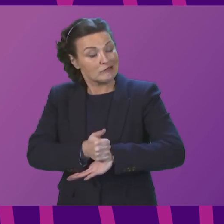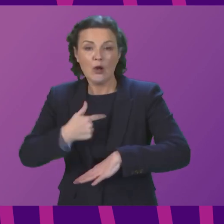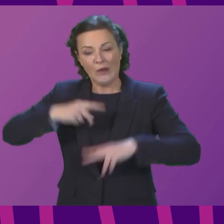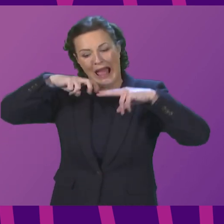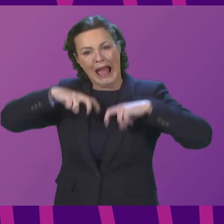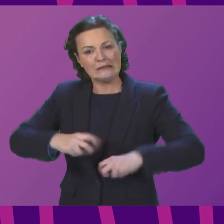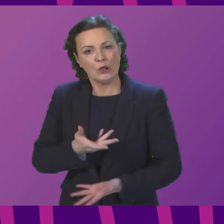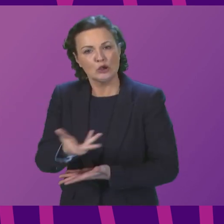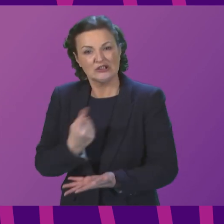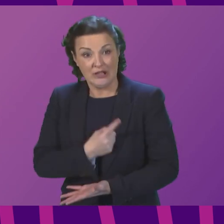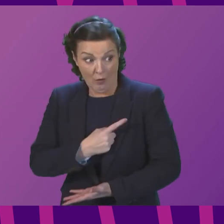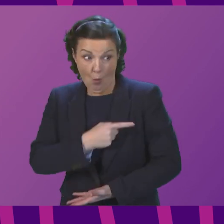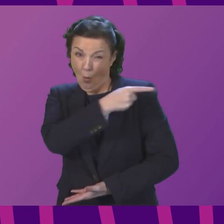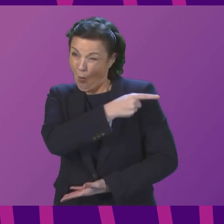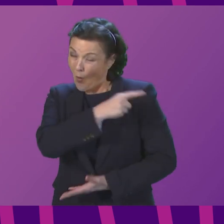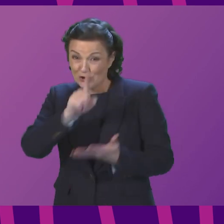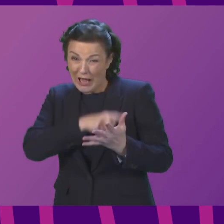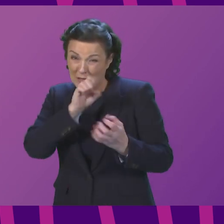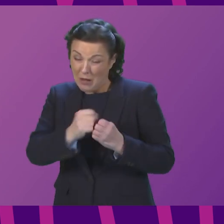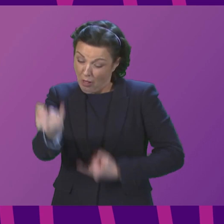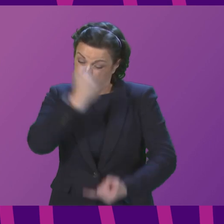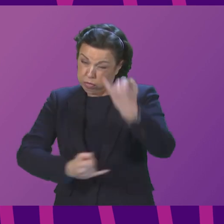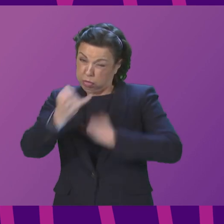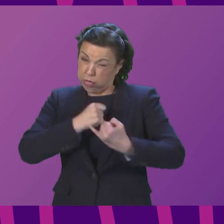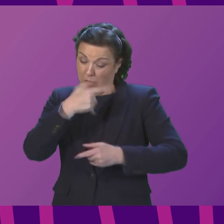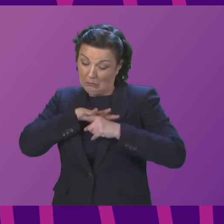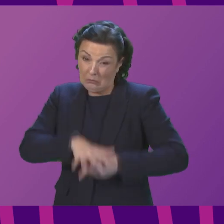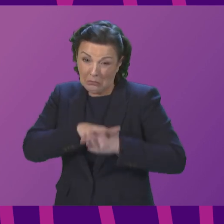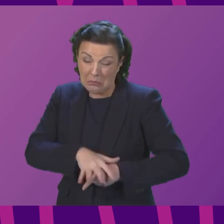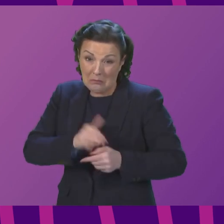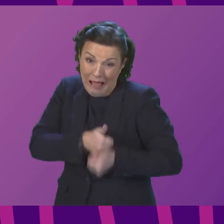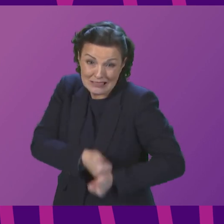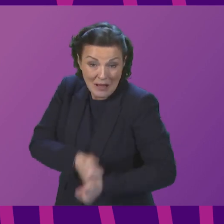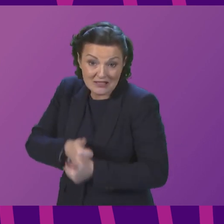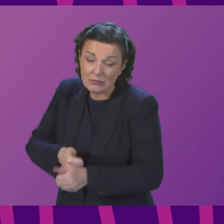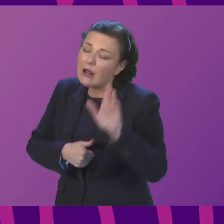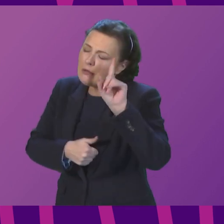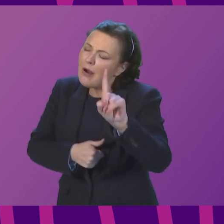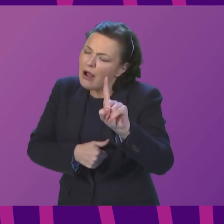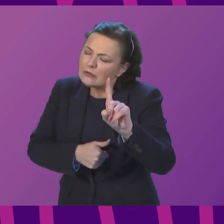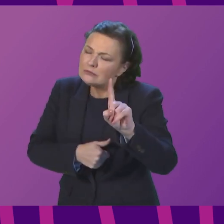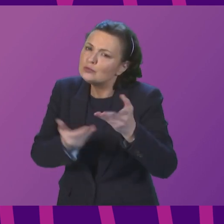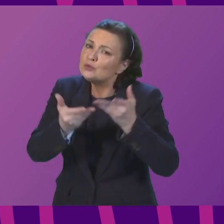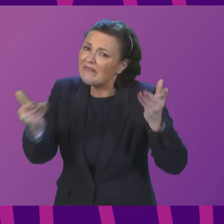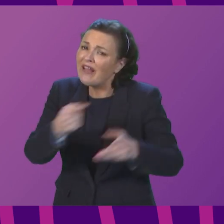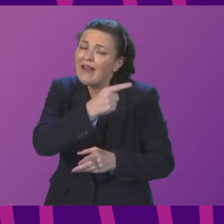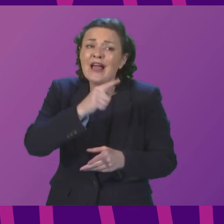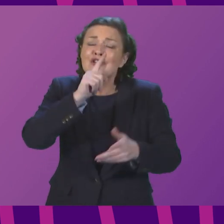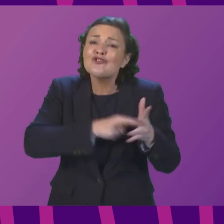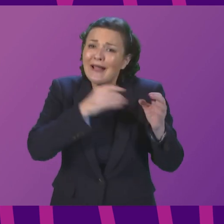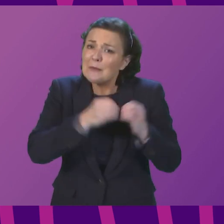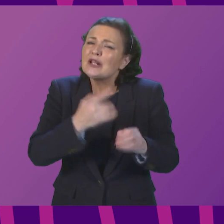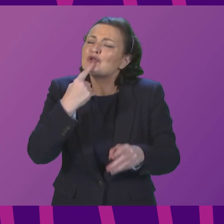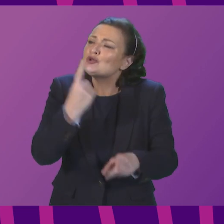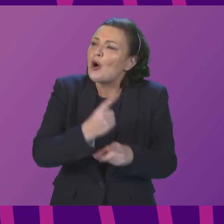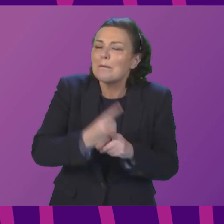analyse the consultation responses internally instead of having it done independently. Jackie Bailey talked about changes of heart. So I want to